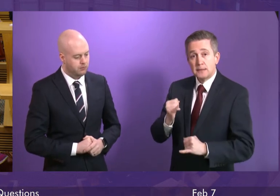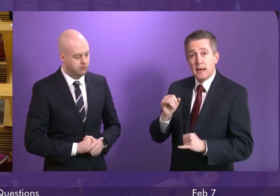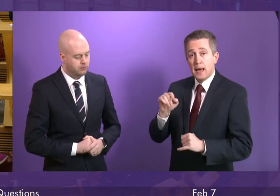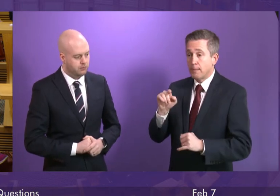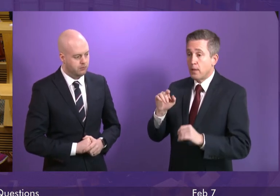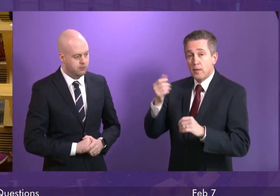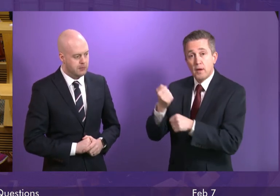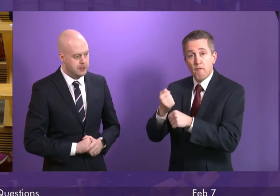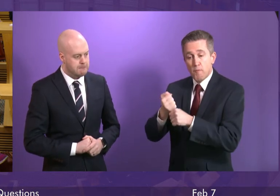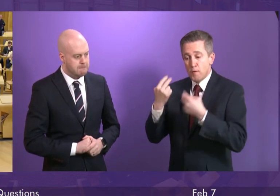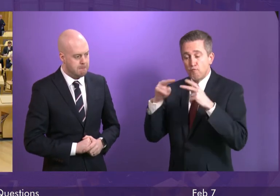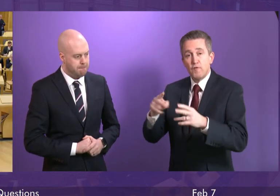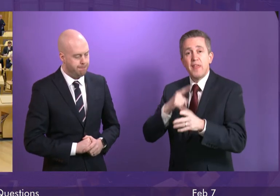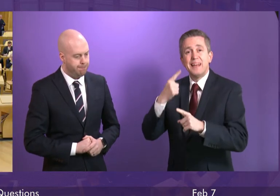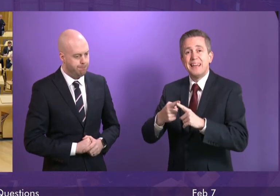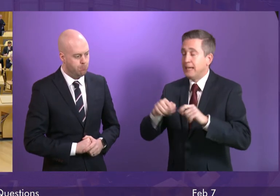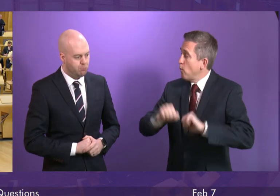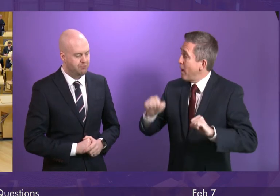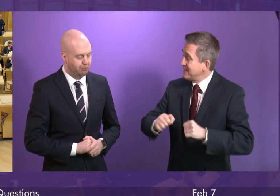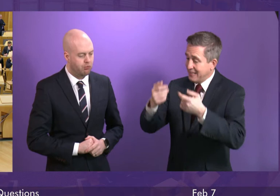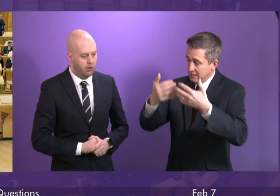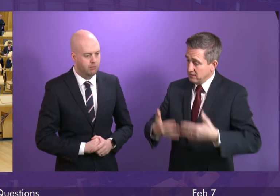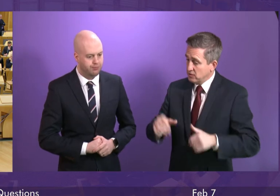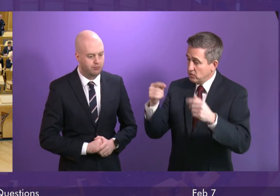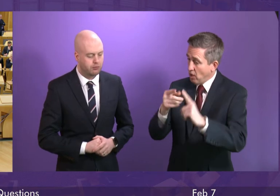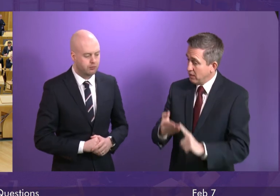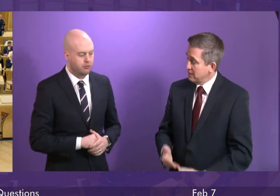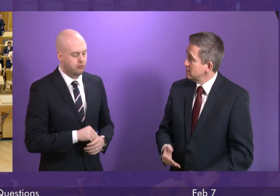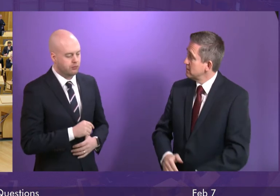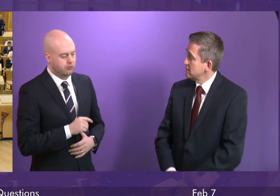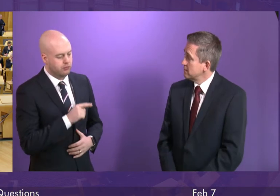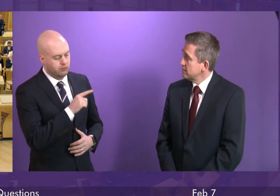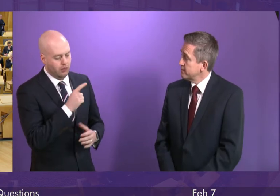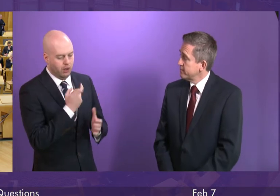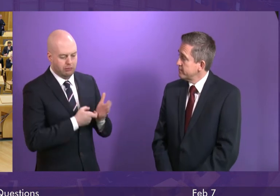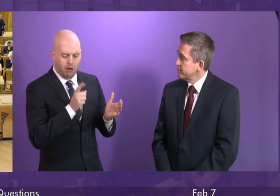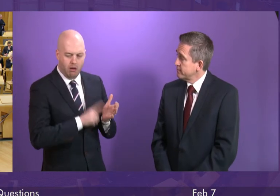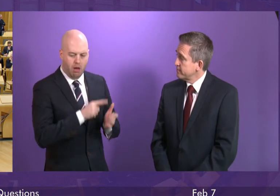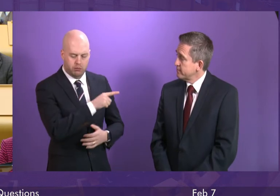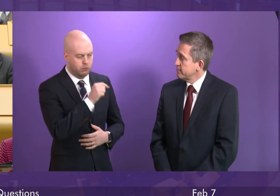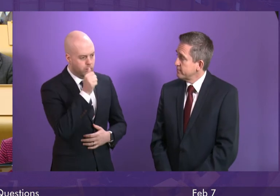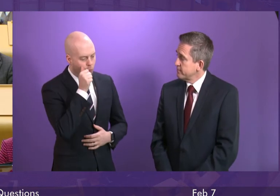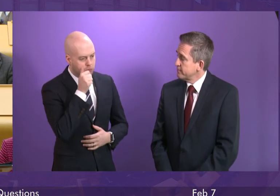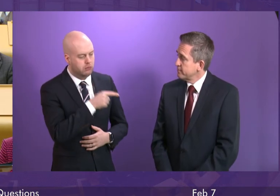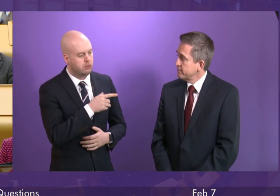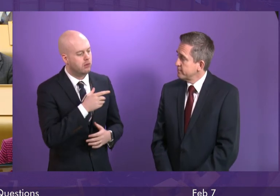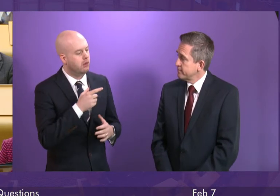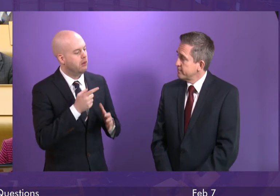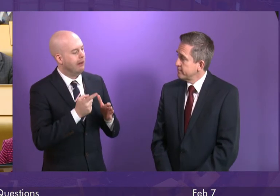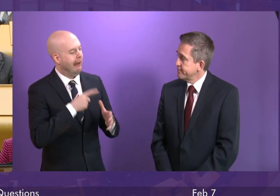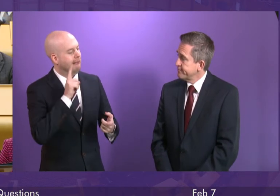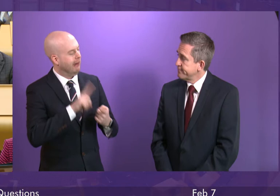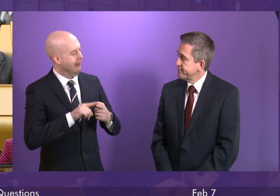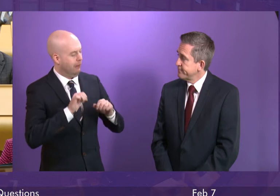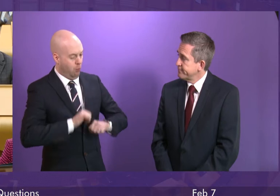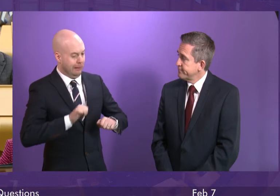&E waiting times target? Deputy First Minister. As Richard Leonard will know, the performance on A&E waiting